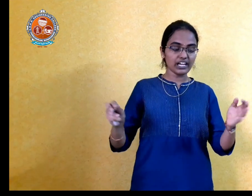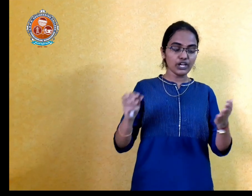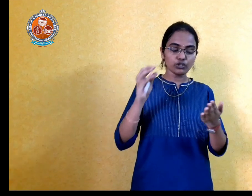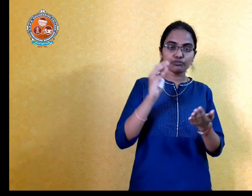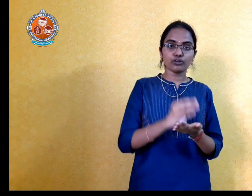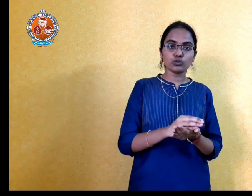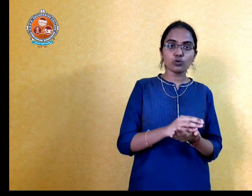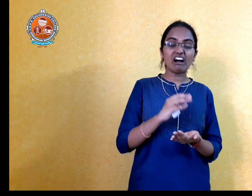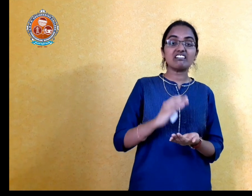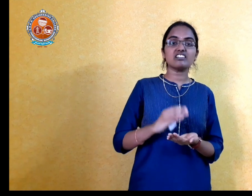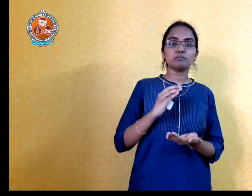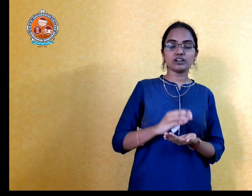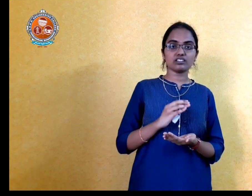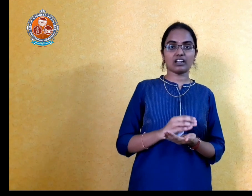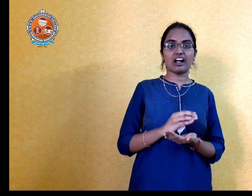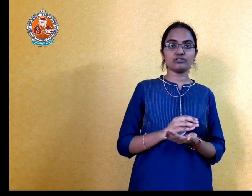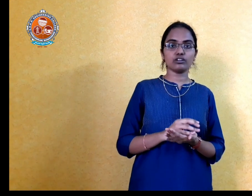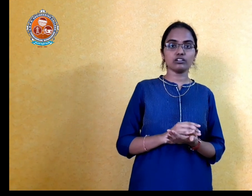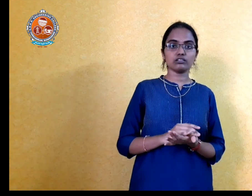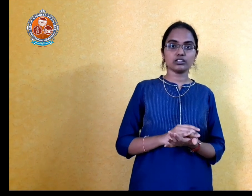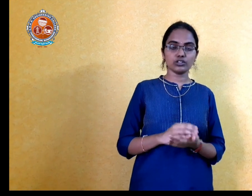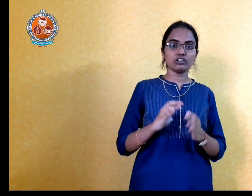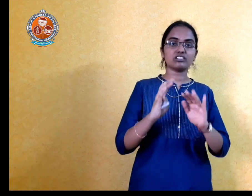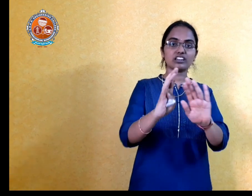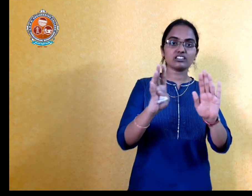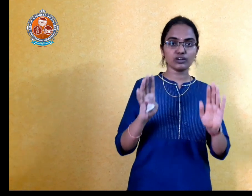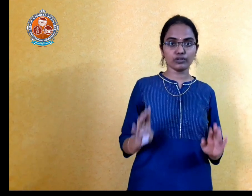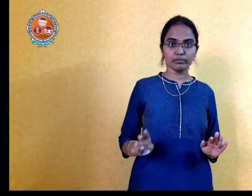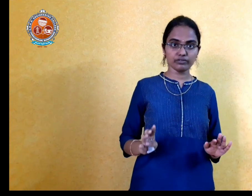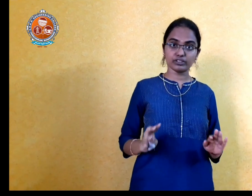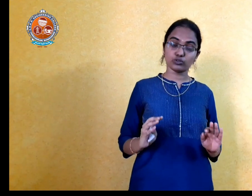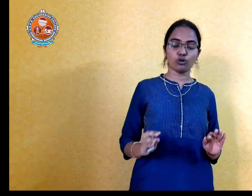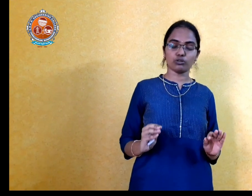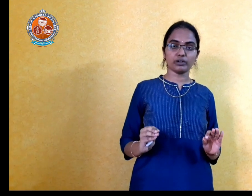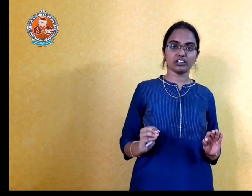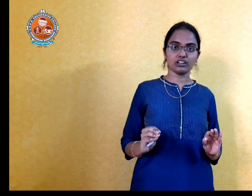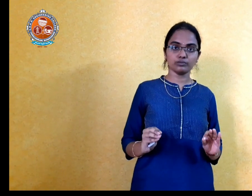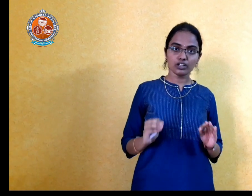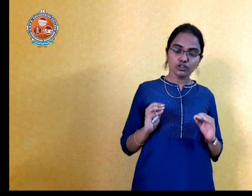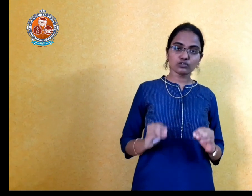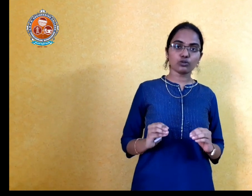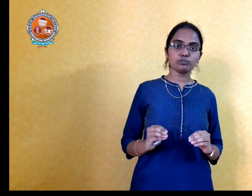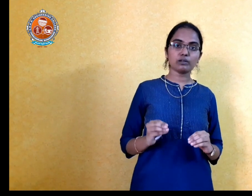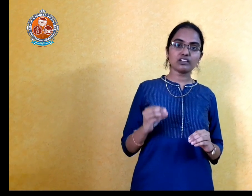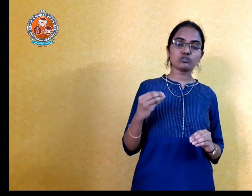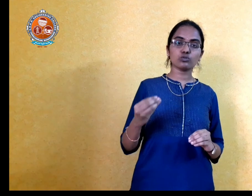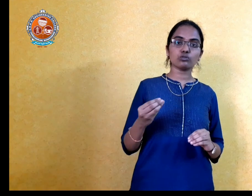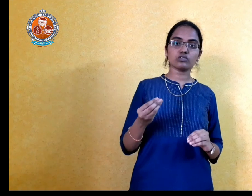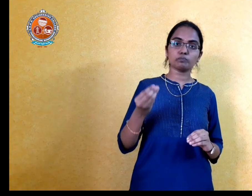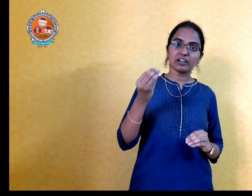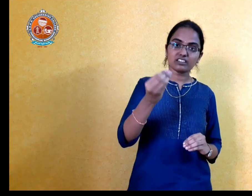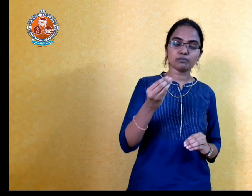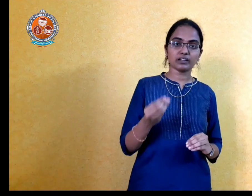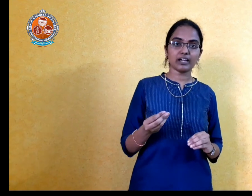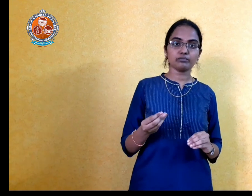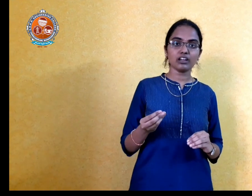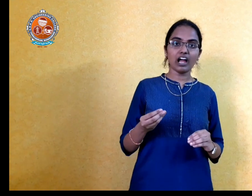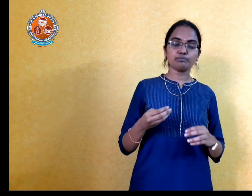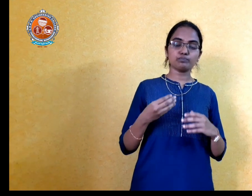if you do 100% hard work the result will be with you automatically so please do spend some time and